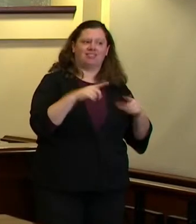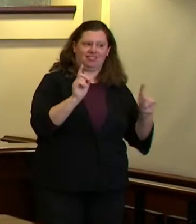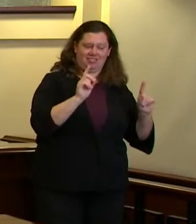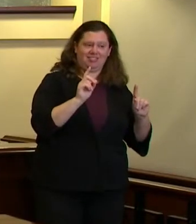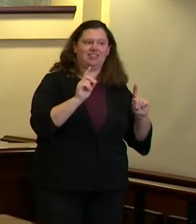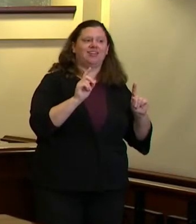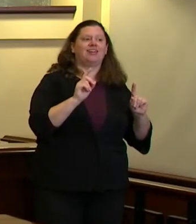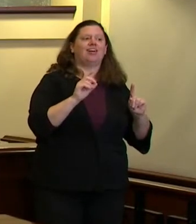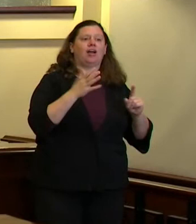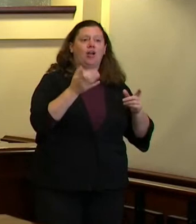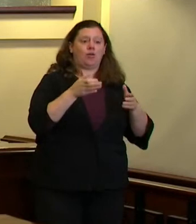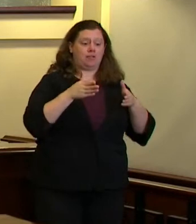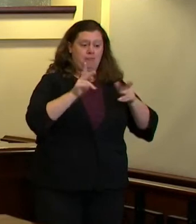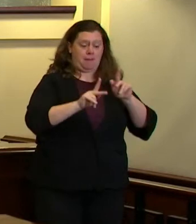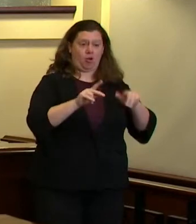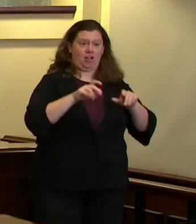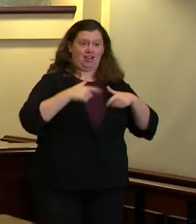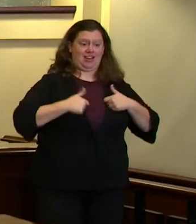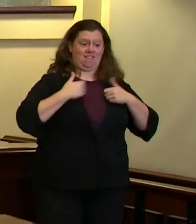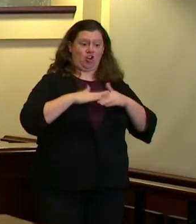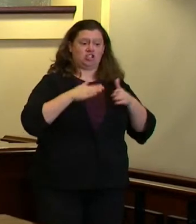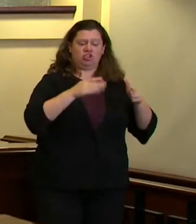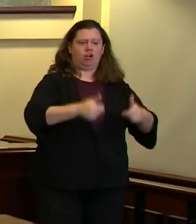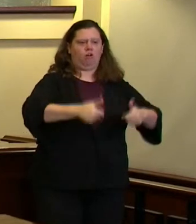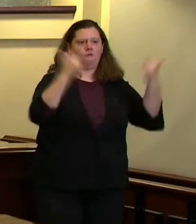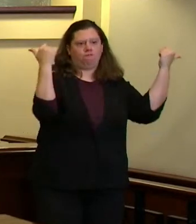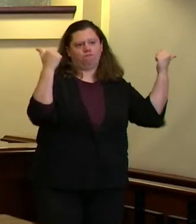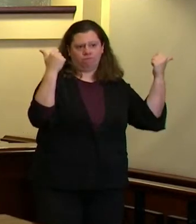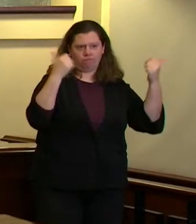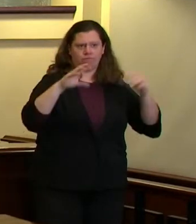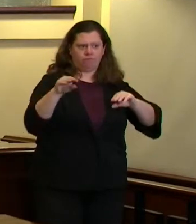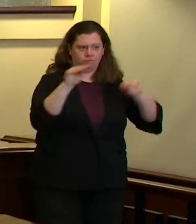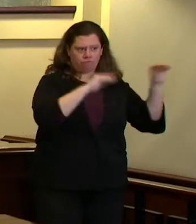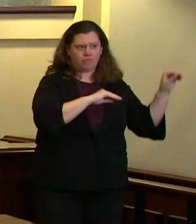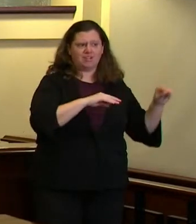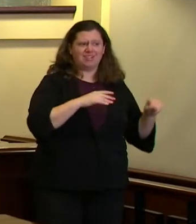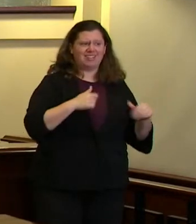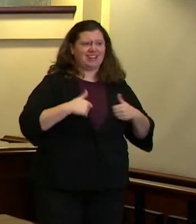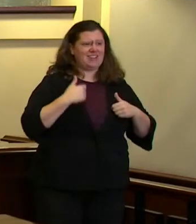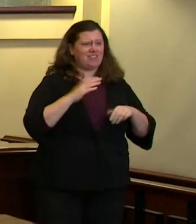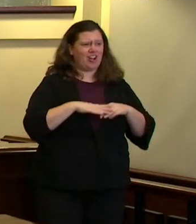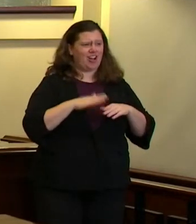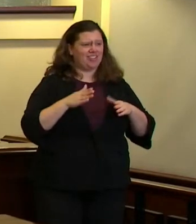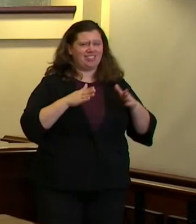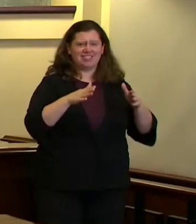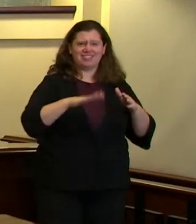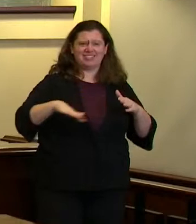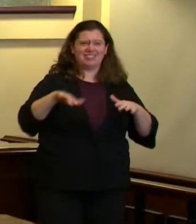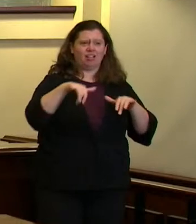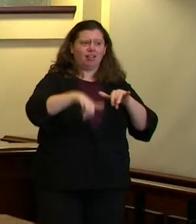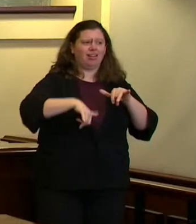streets i you know philosophically don't believe that's a humane solution particularly during the winter